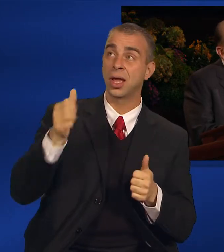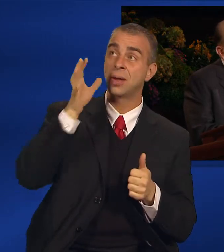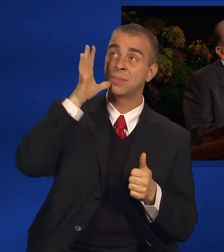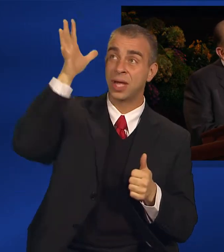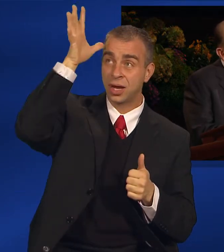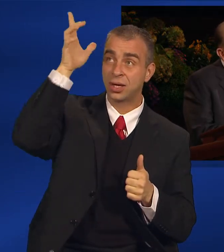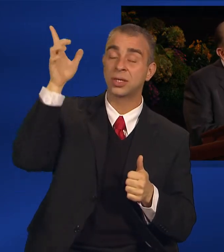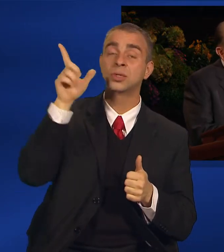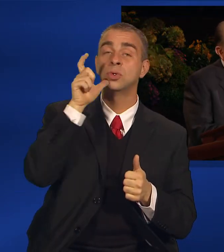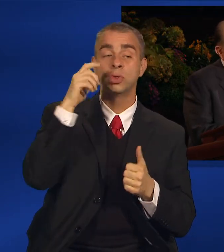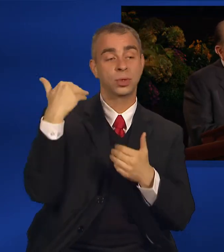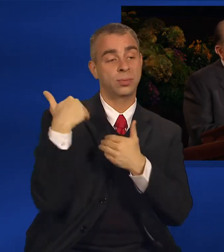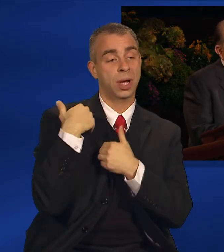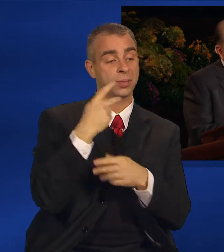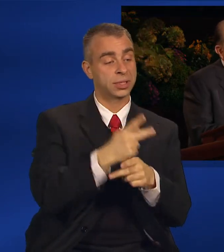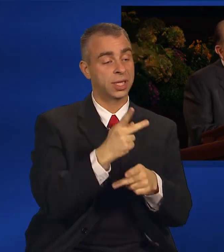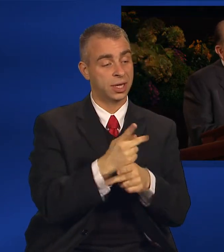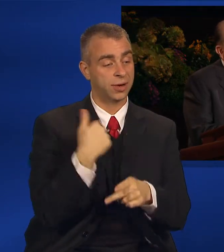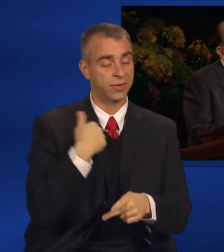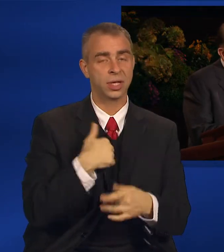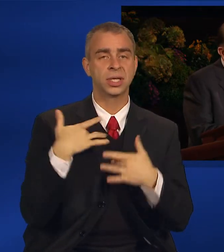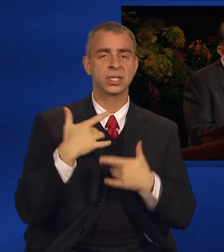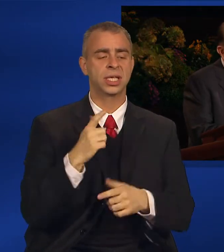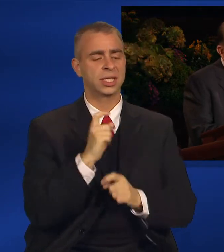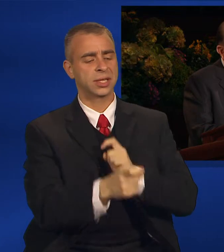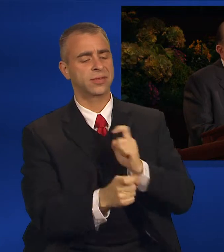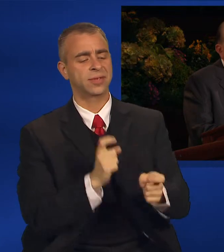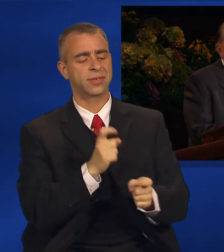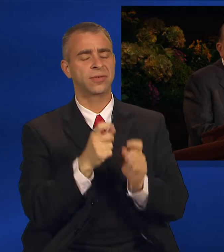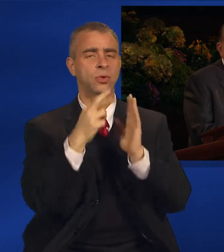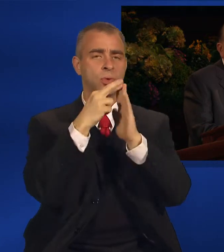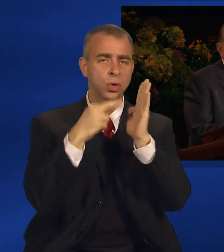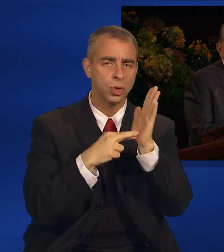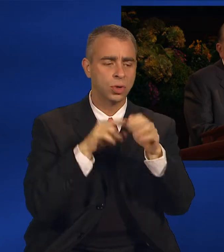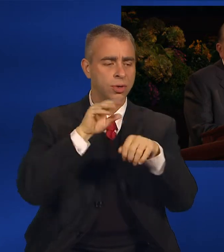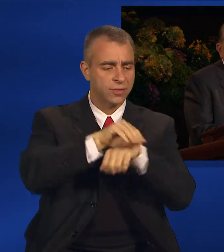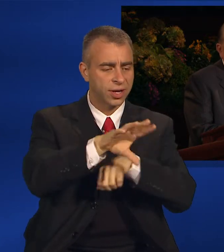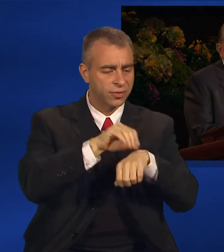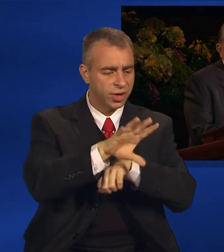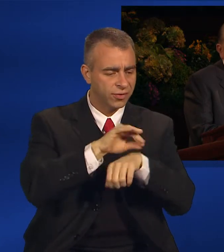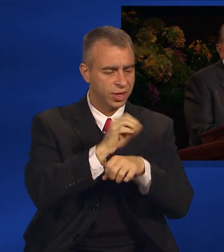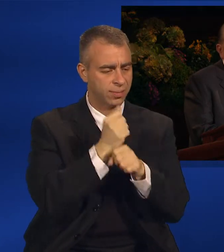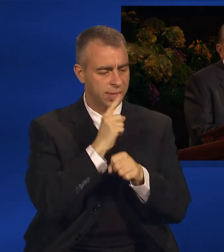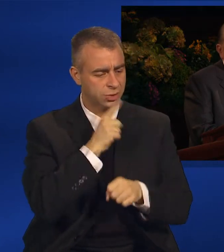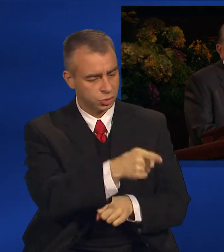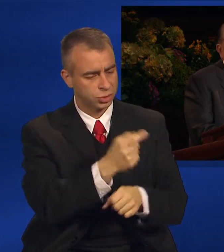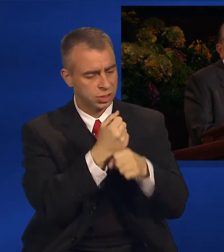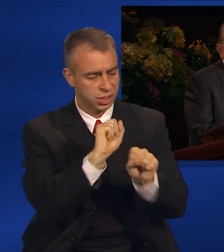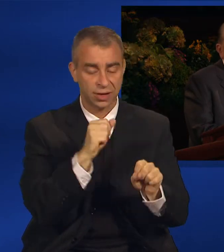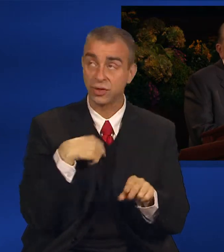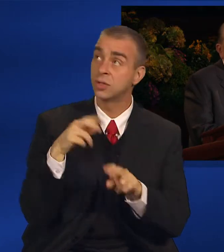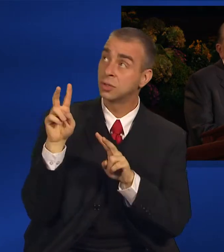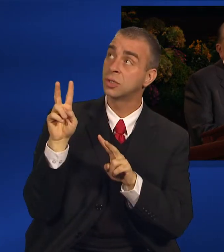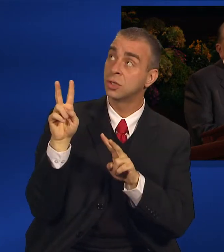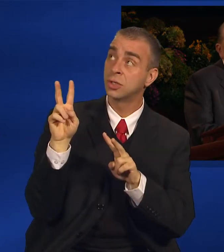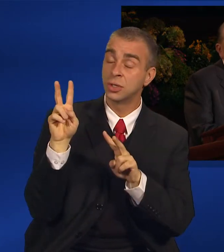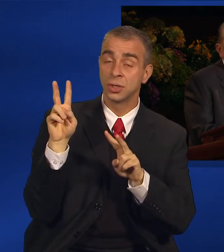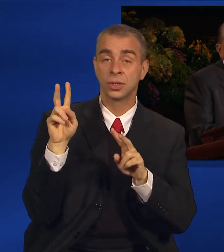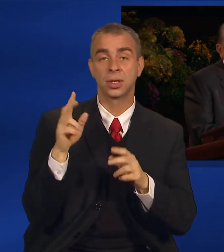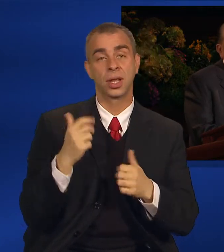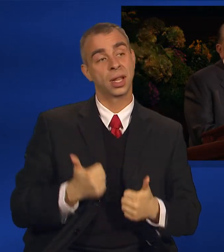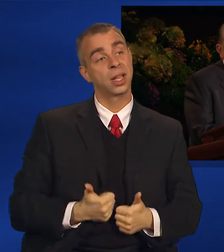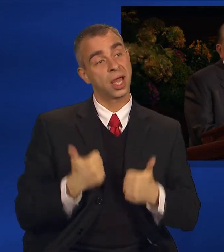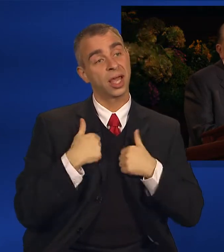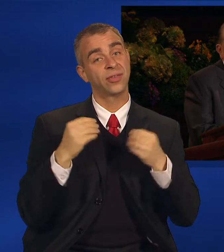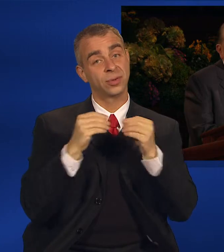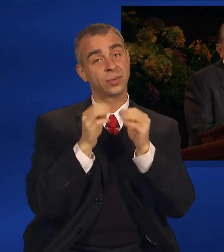set forth guidelines and rules to ensure our safety. Life would be simpler for all of us